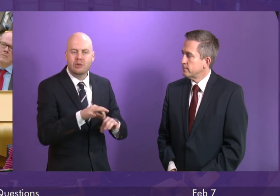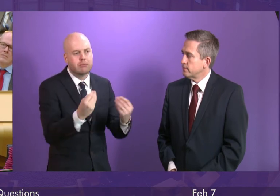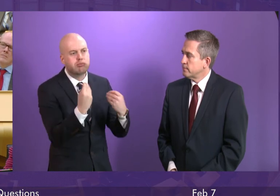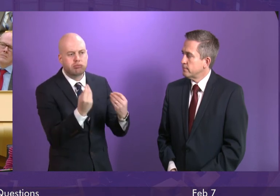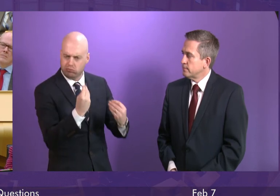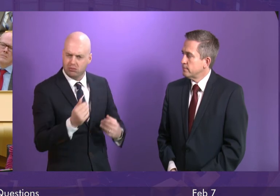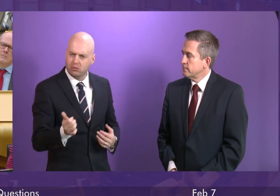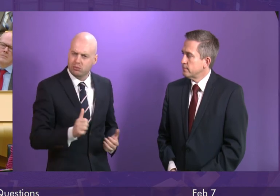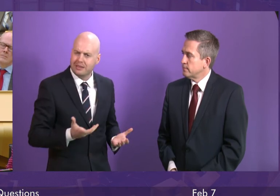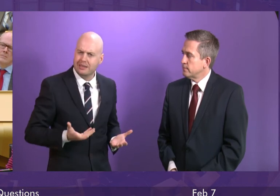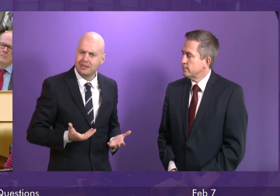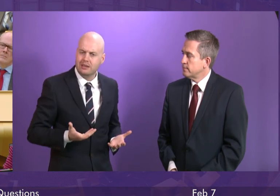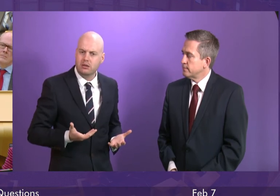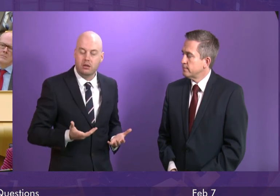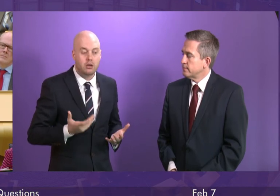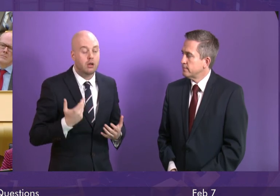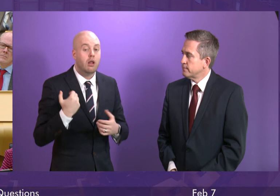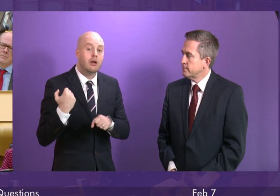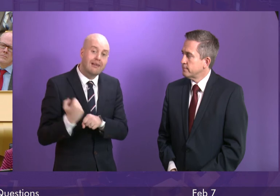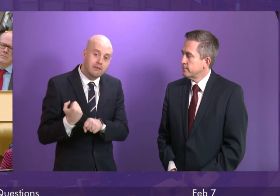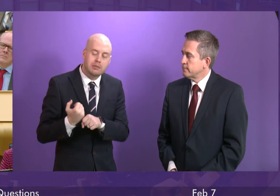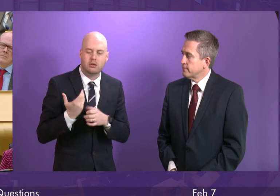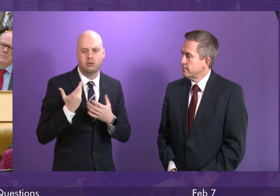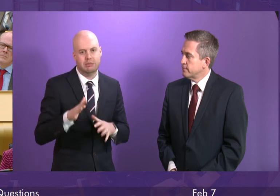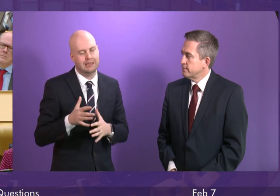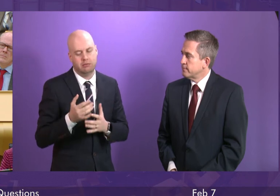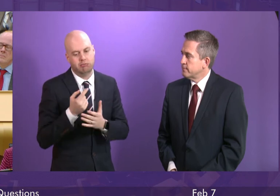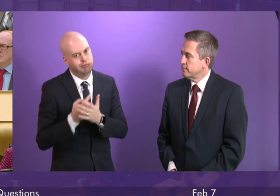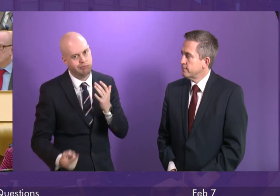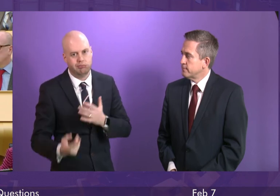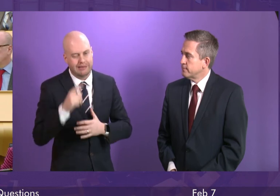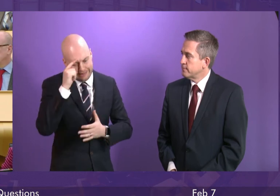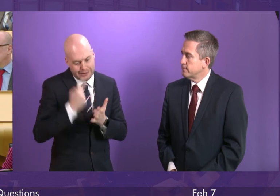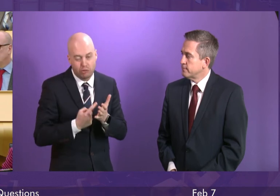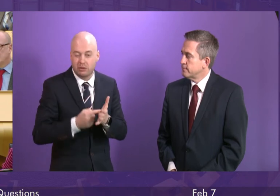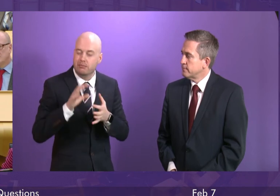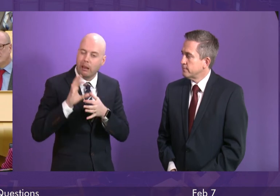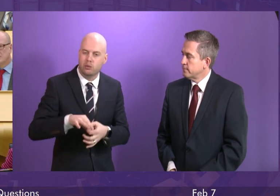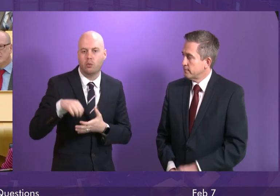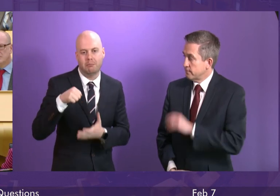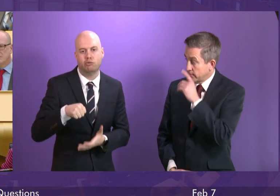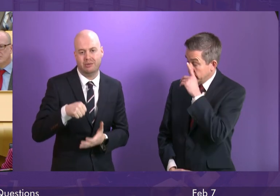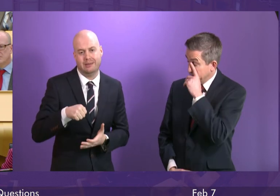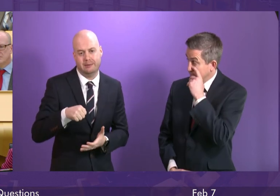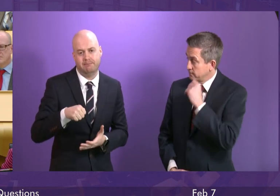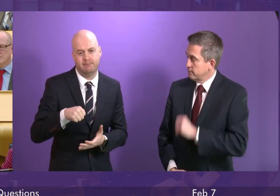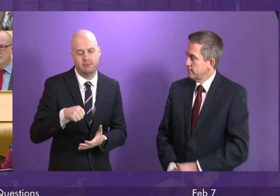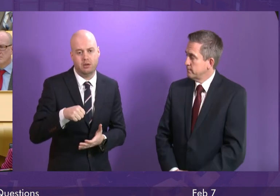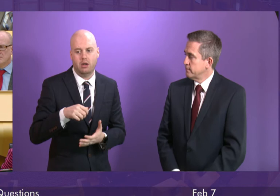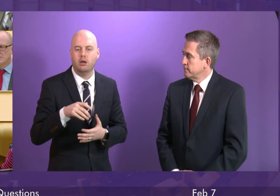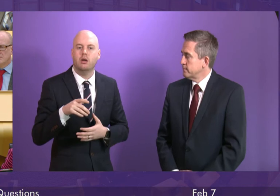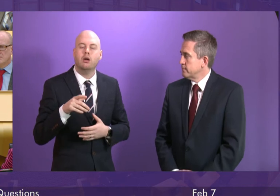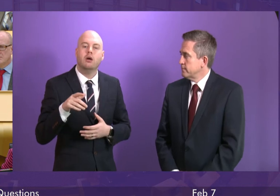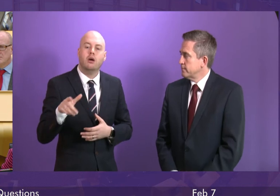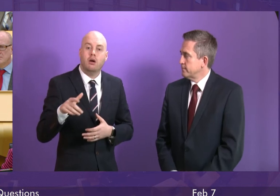government has taken a number of decisions in this respect in relation to our own budgets. The government, under the